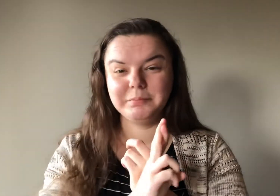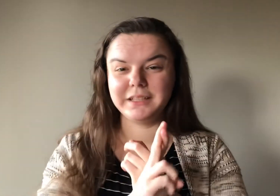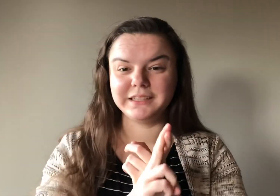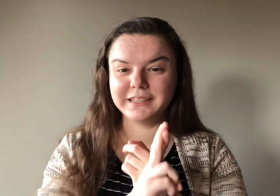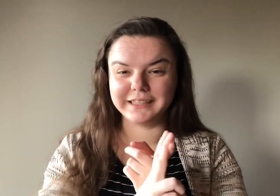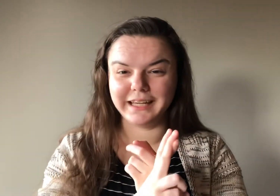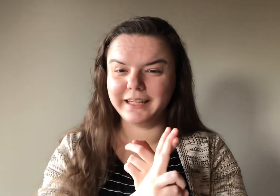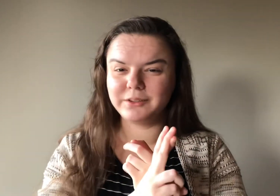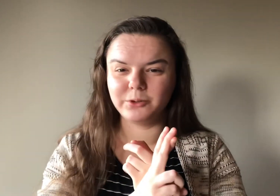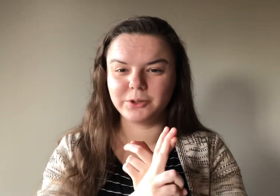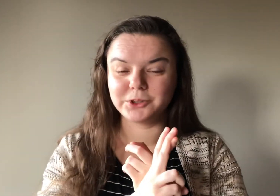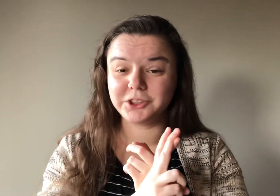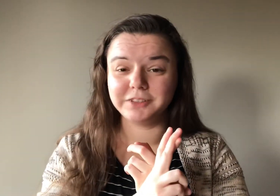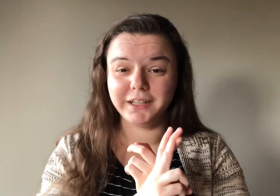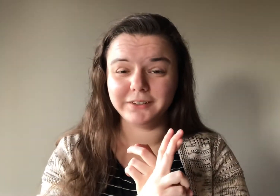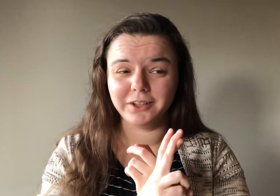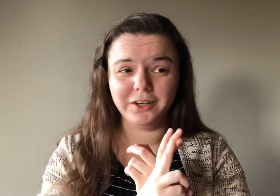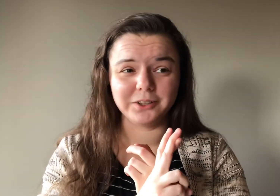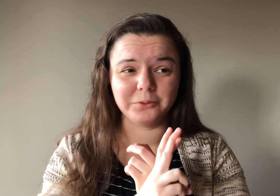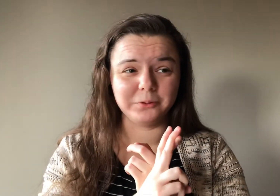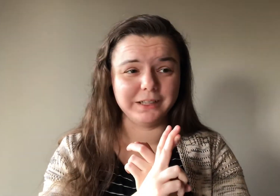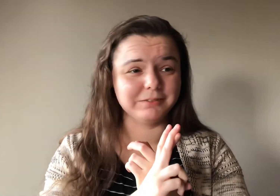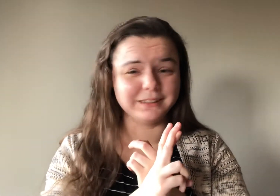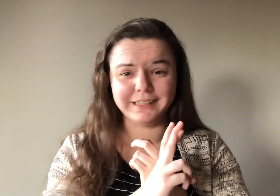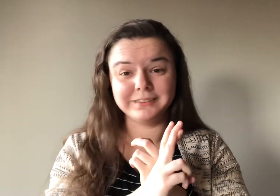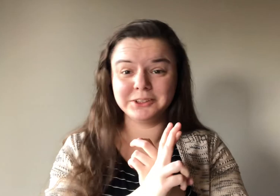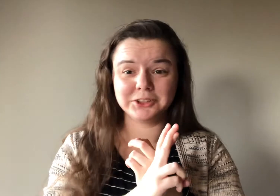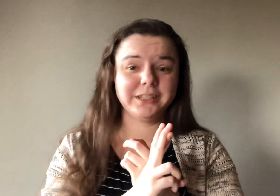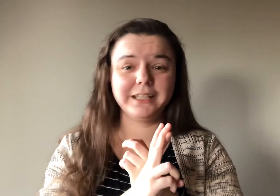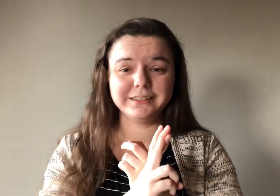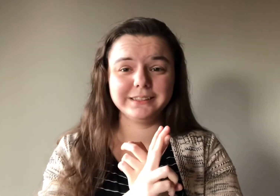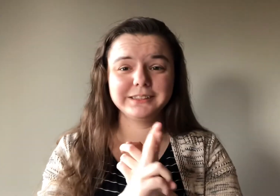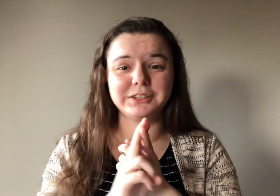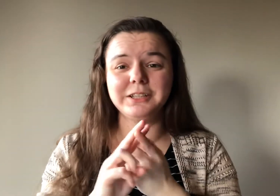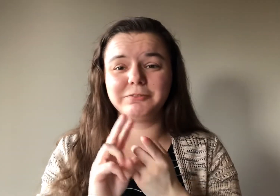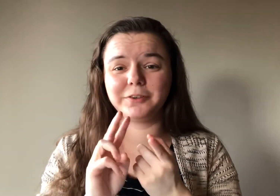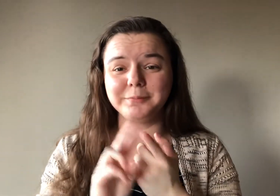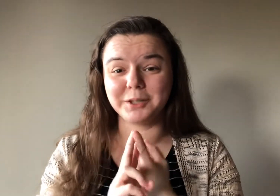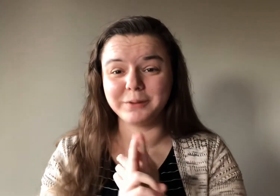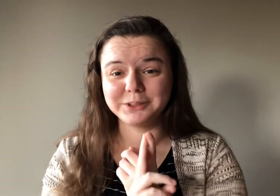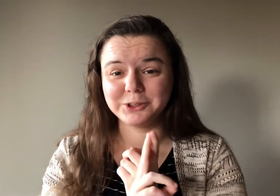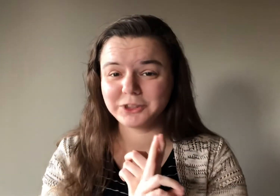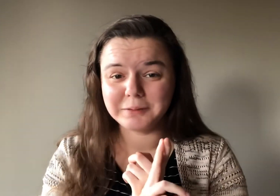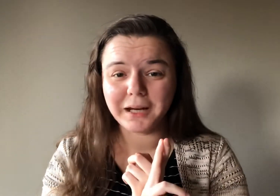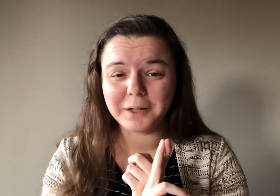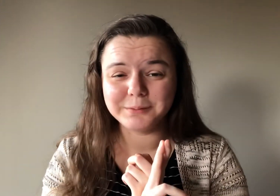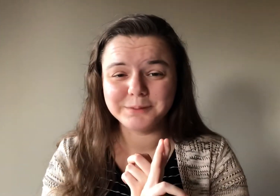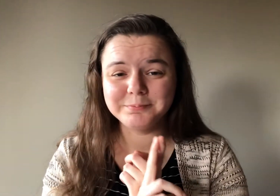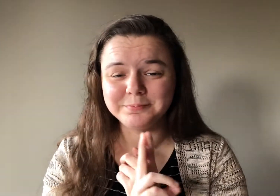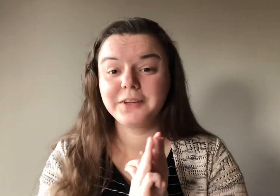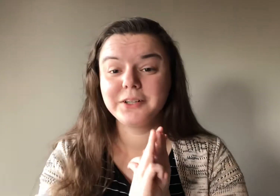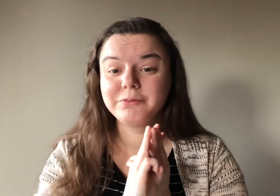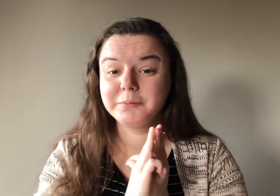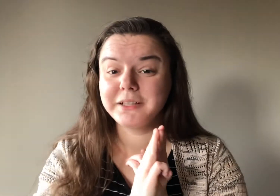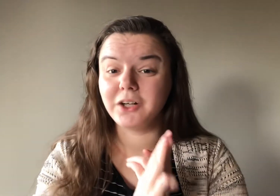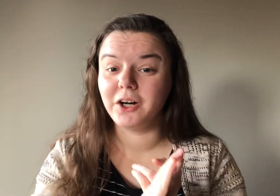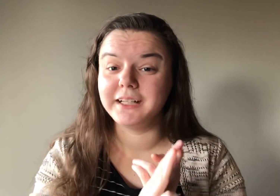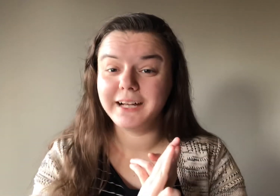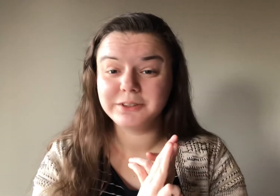being Again or Should Have Held On or whatever the English title is from their Winter Dream album. Third would be Call Out,